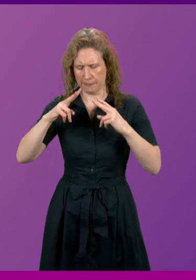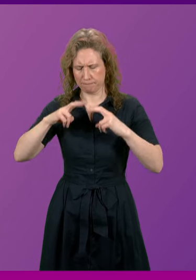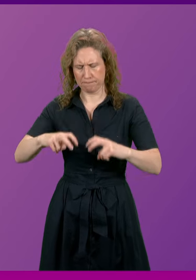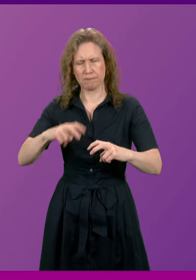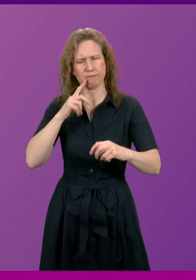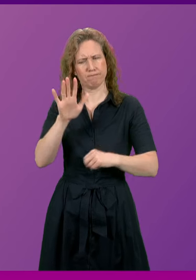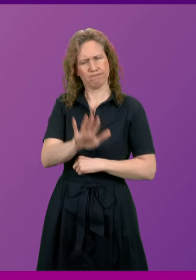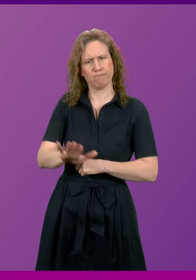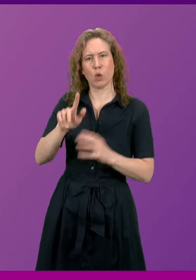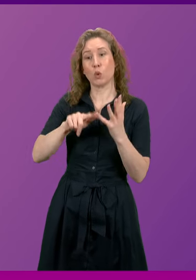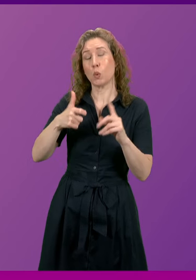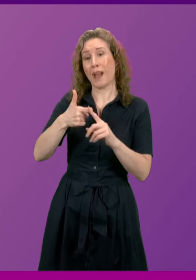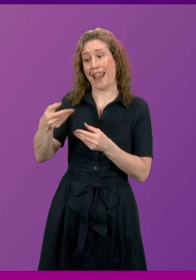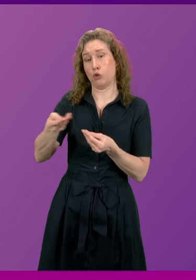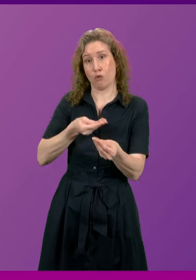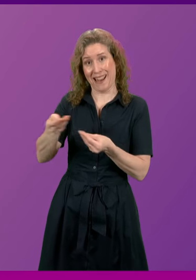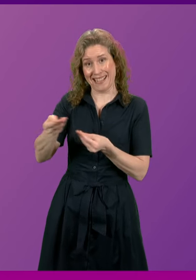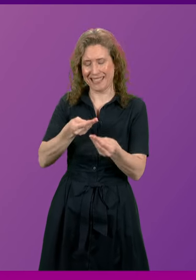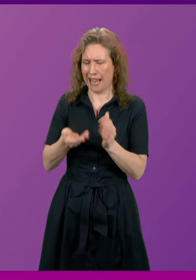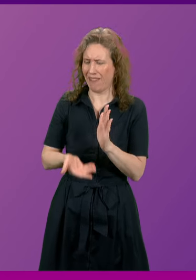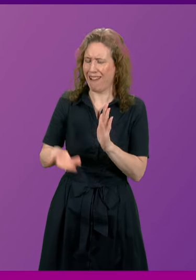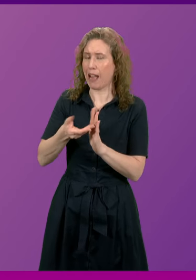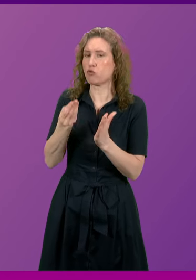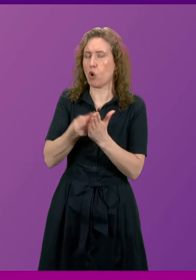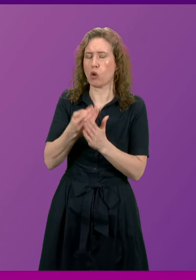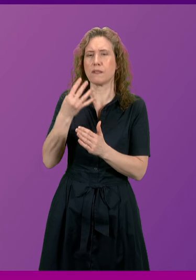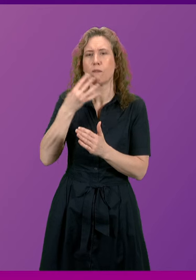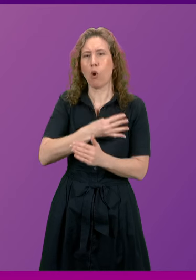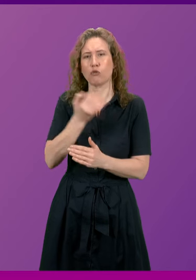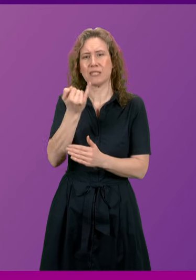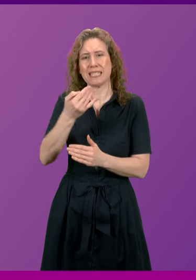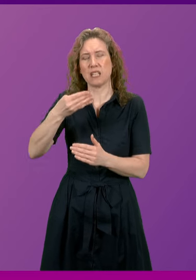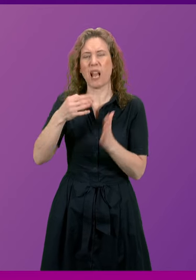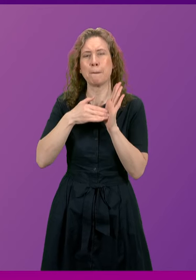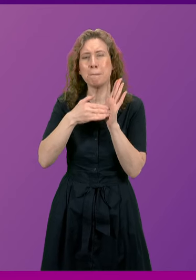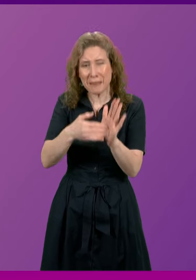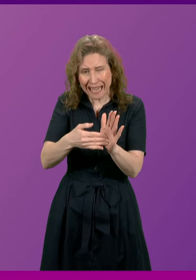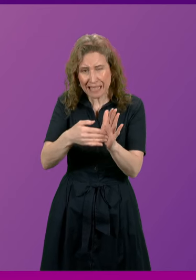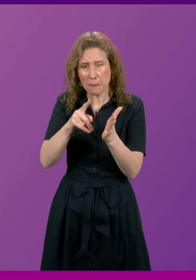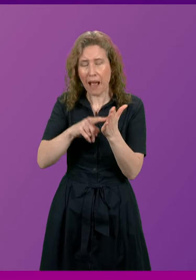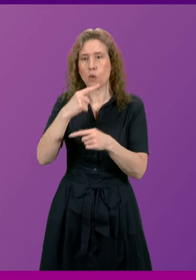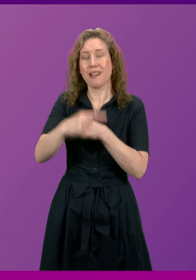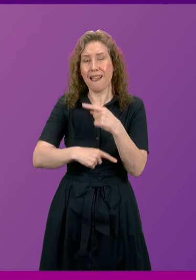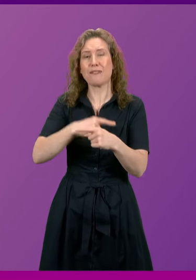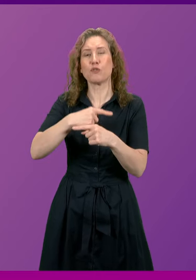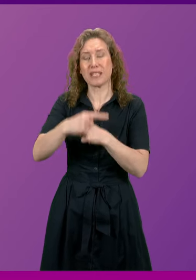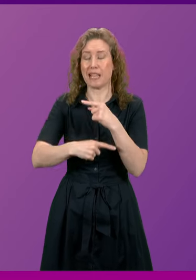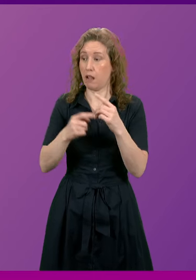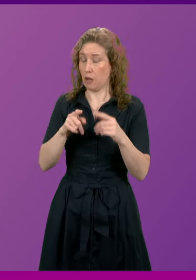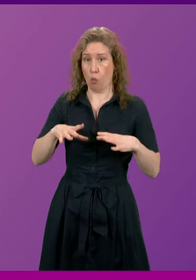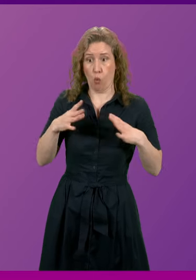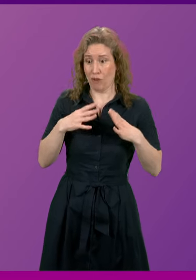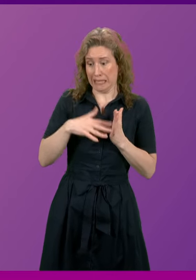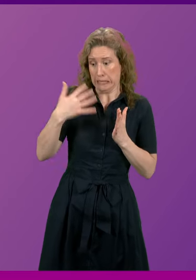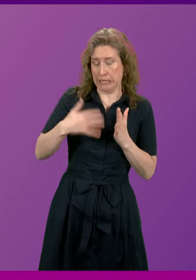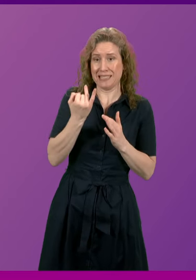that UK traders were facing additional costs of £469 million per year that's on top of costs